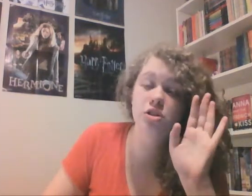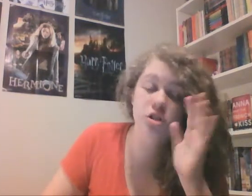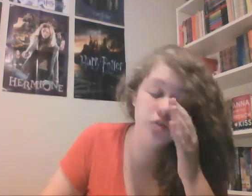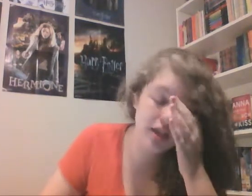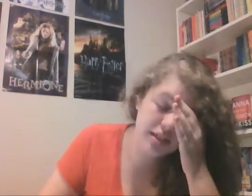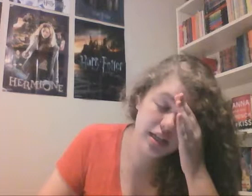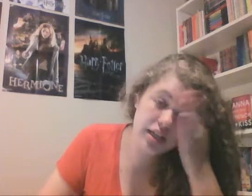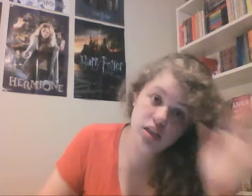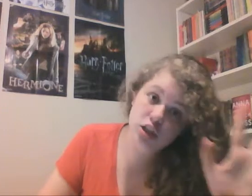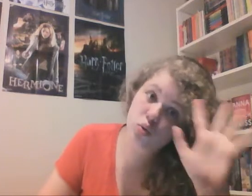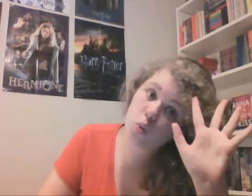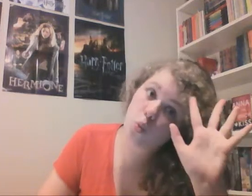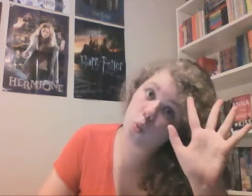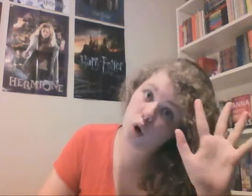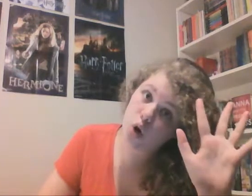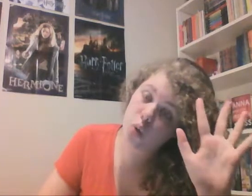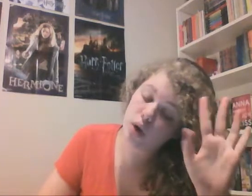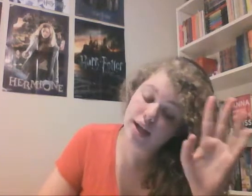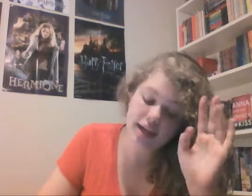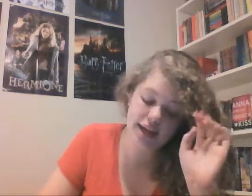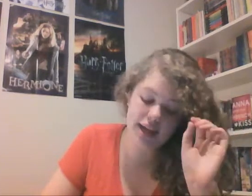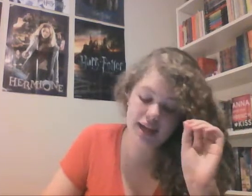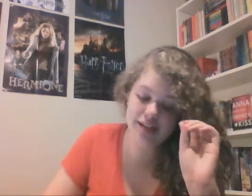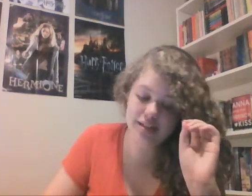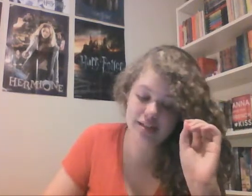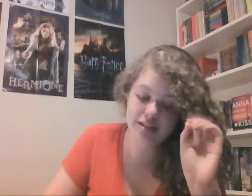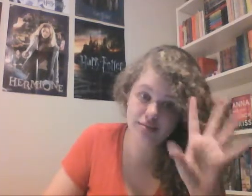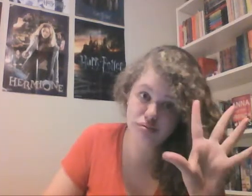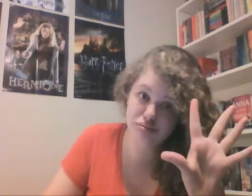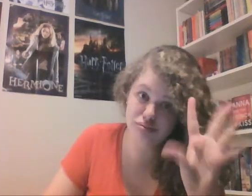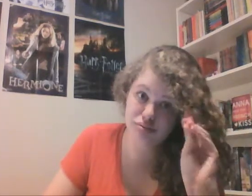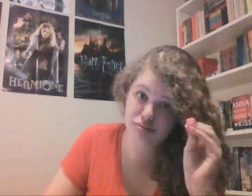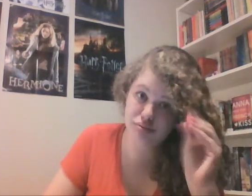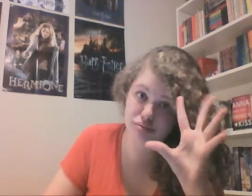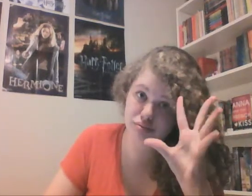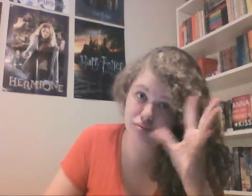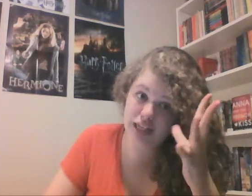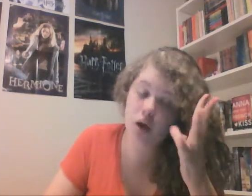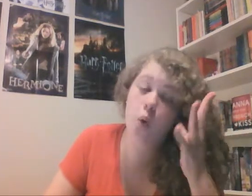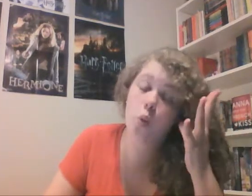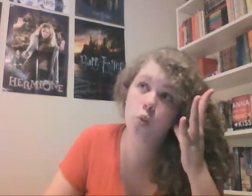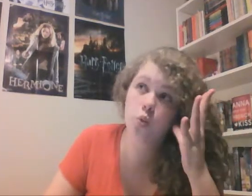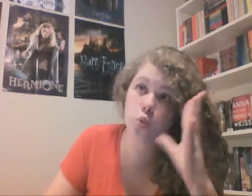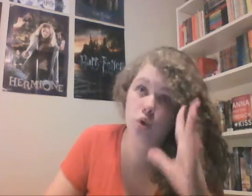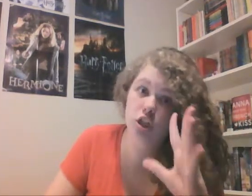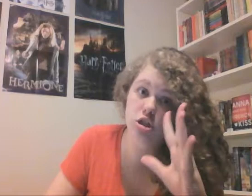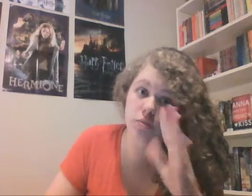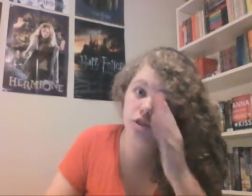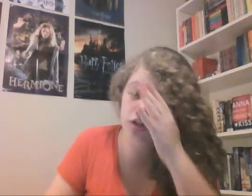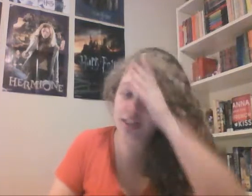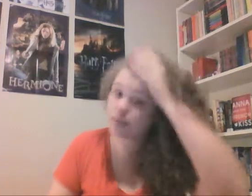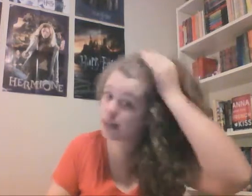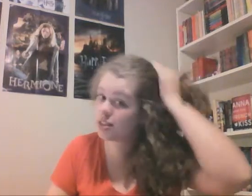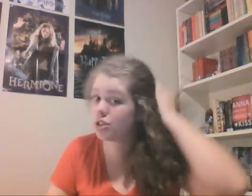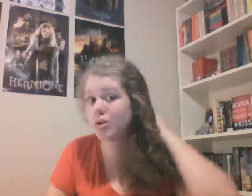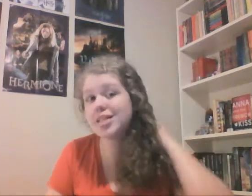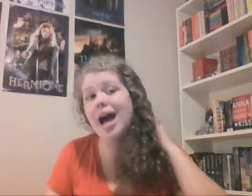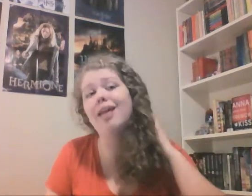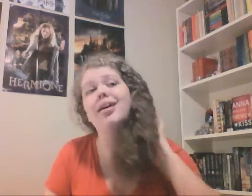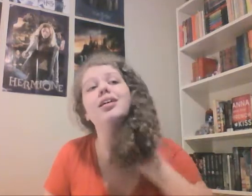strict and it's just, whoa. And like, really super strict, especially towards Alec.